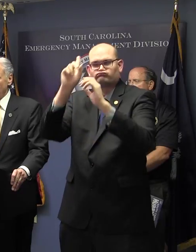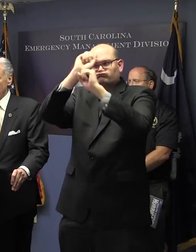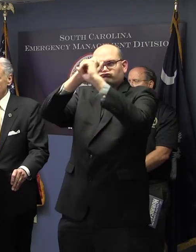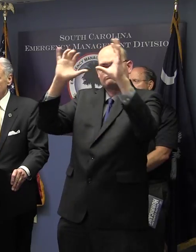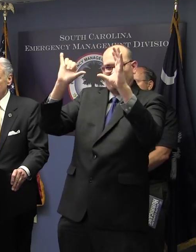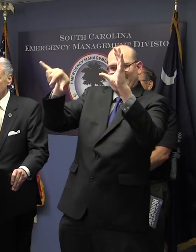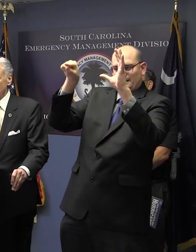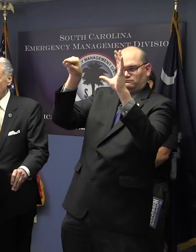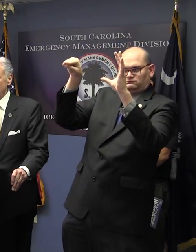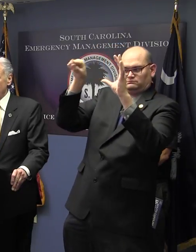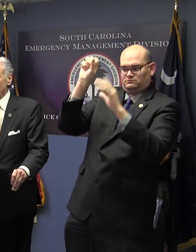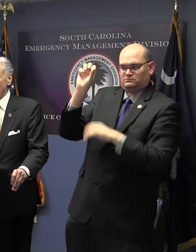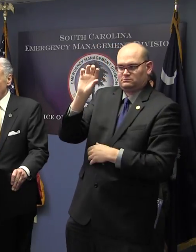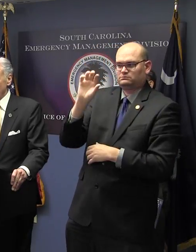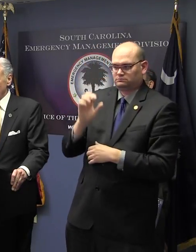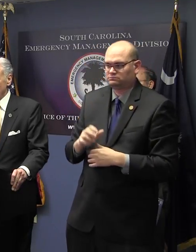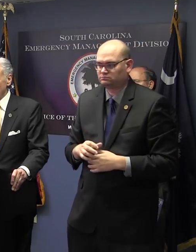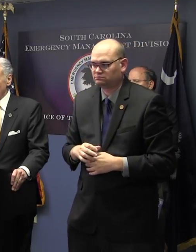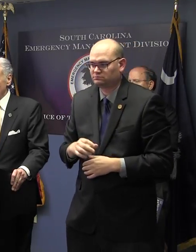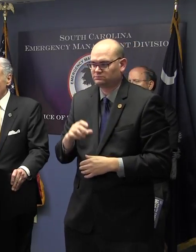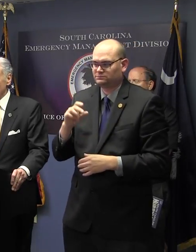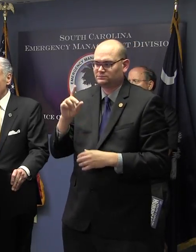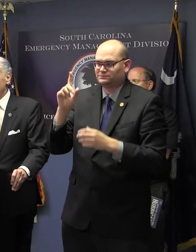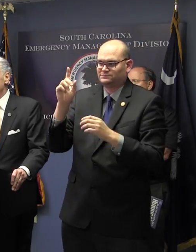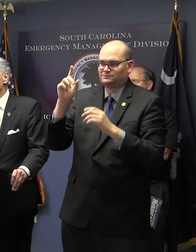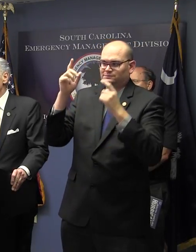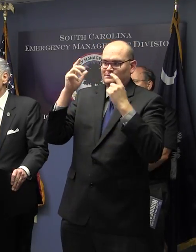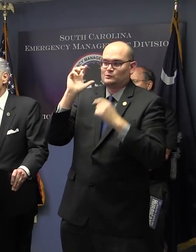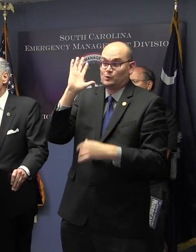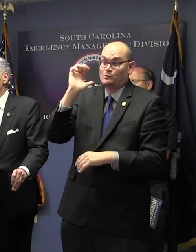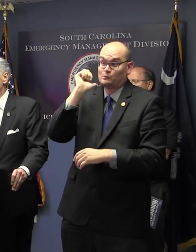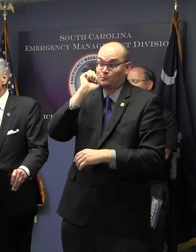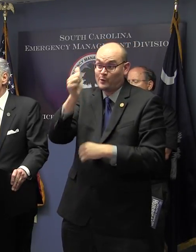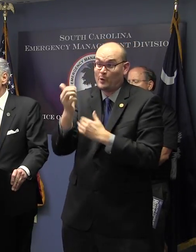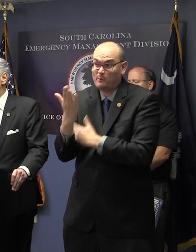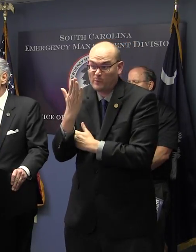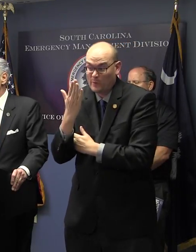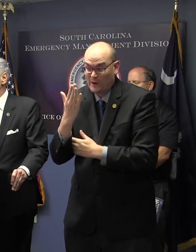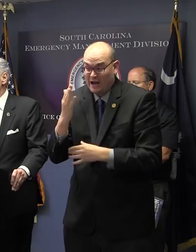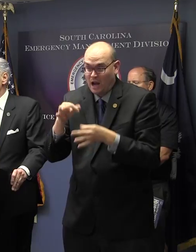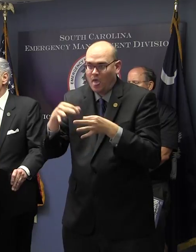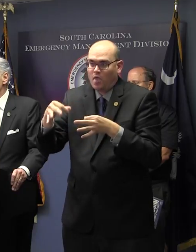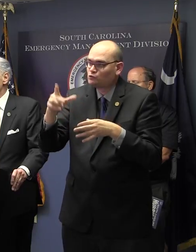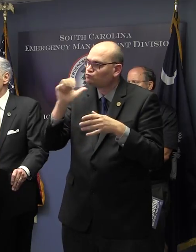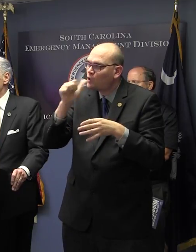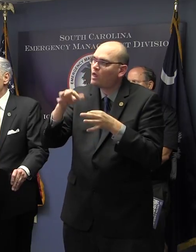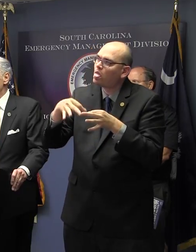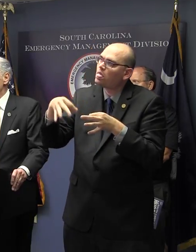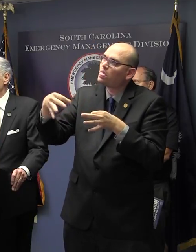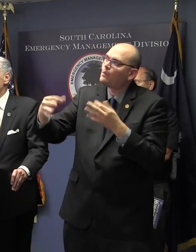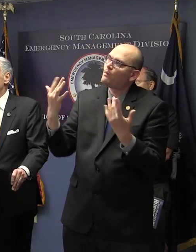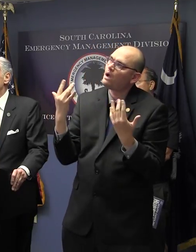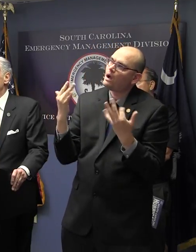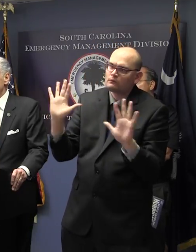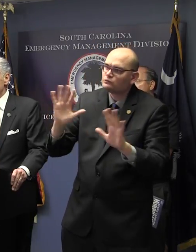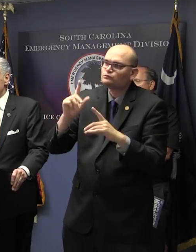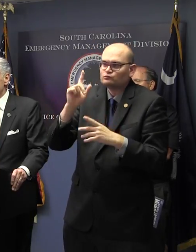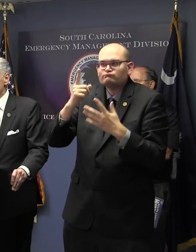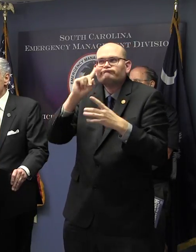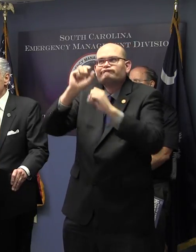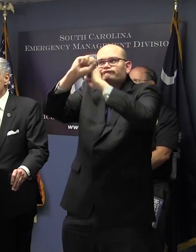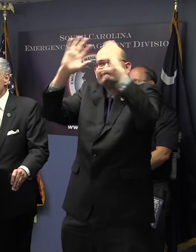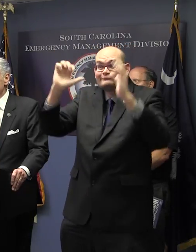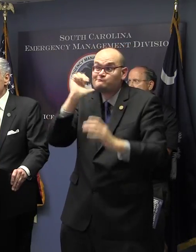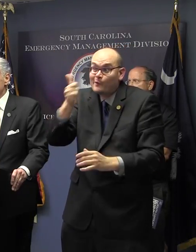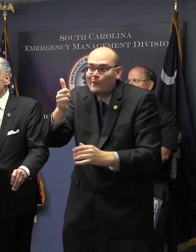now, and get ready. Because when that hurricane is coming, when it gets close, it's too late.